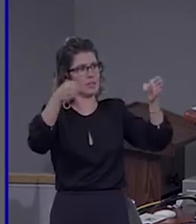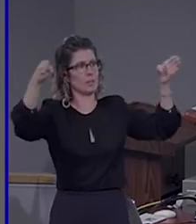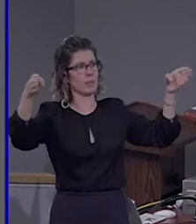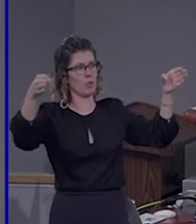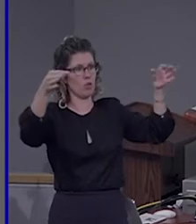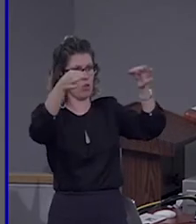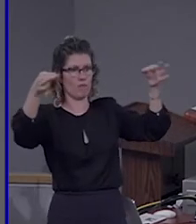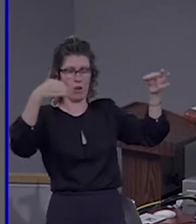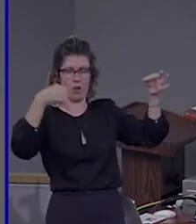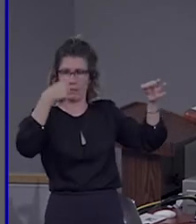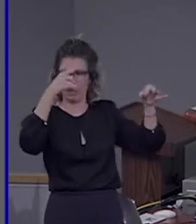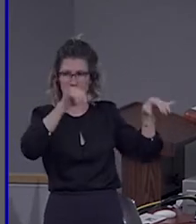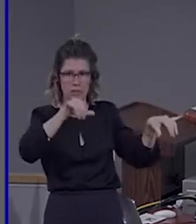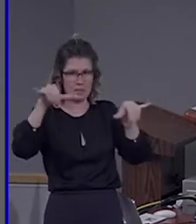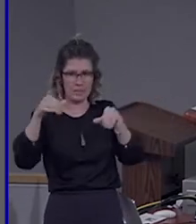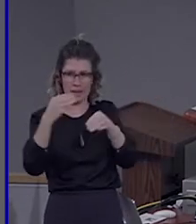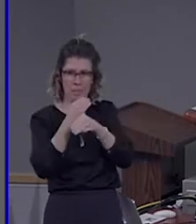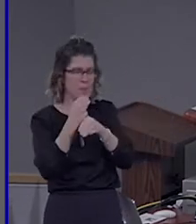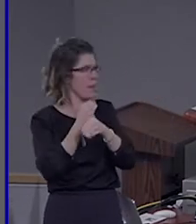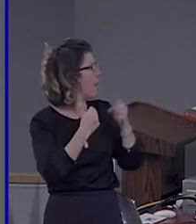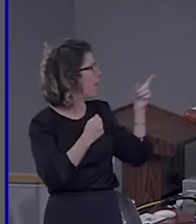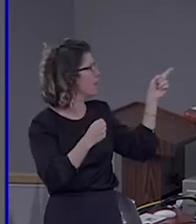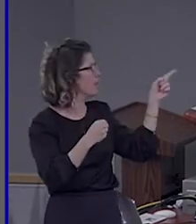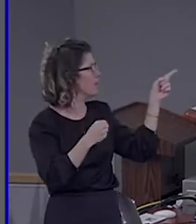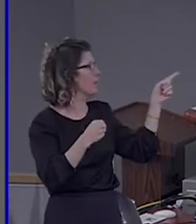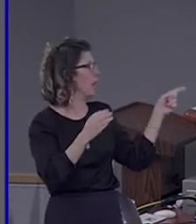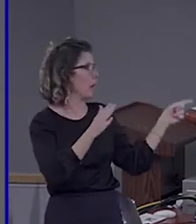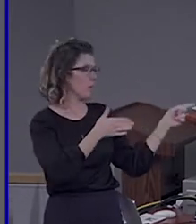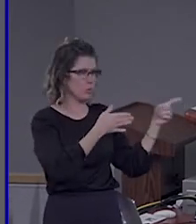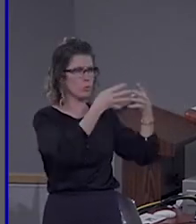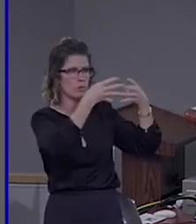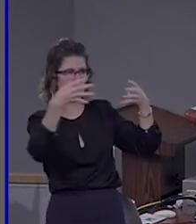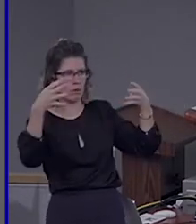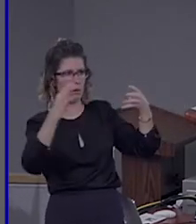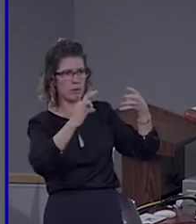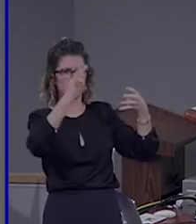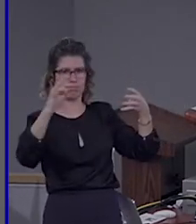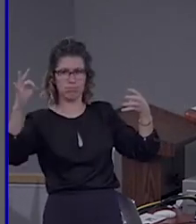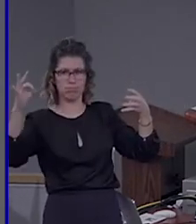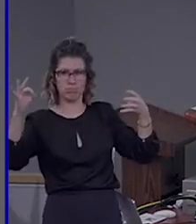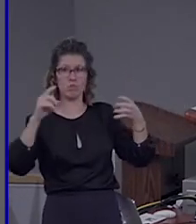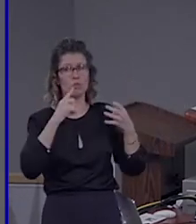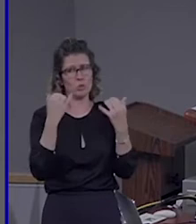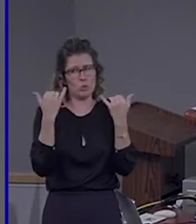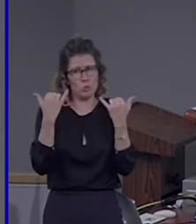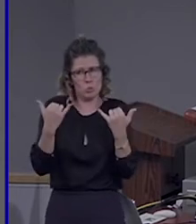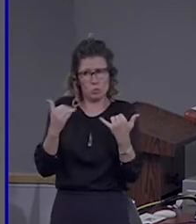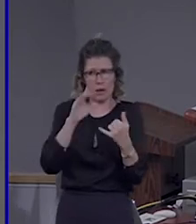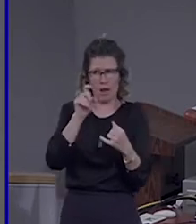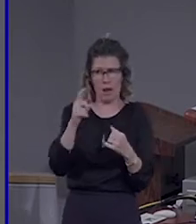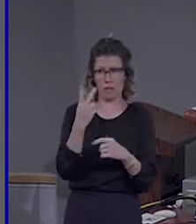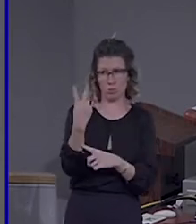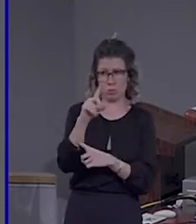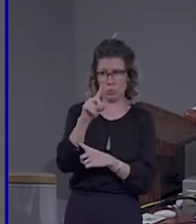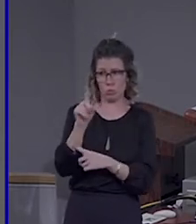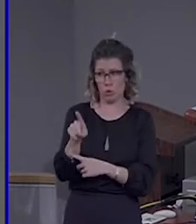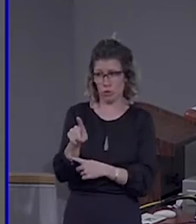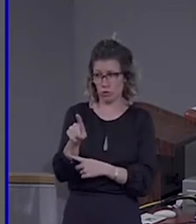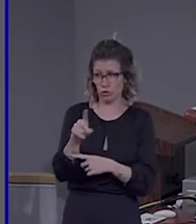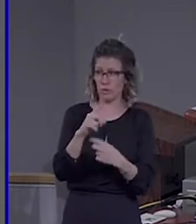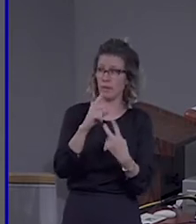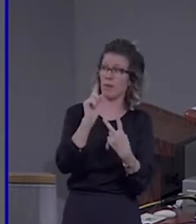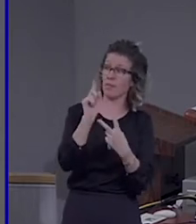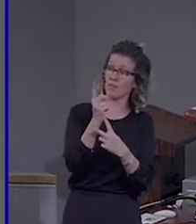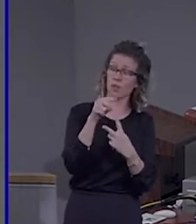mathematics due to the parentheses. So the question we'll be asking today, we'll be asking two questions. The first question is,